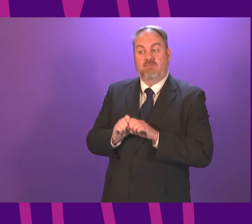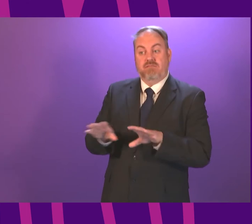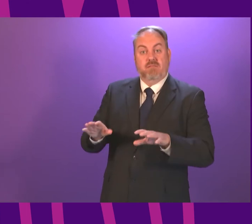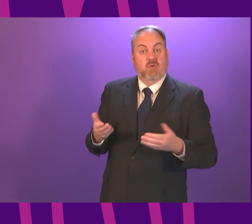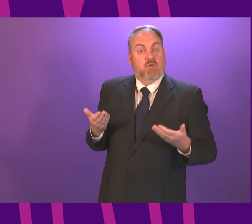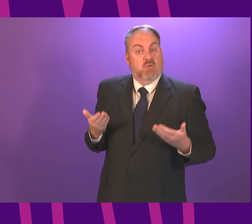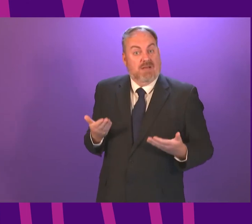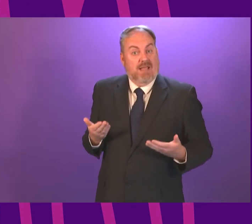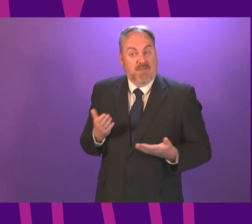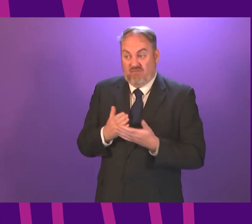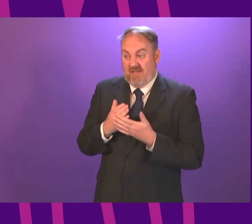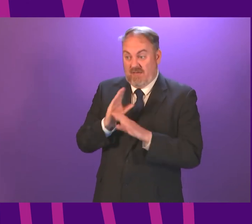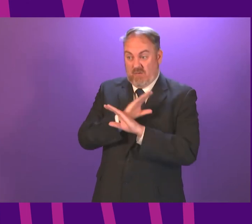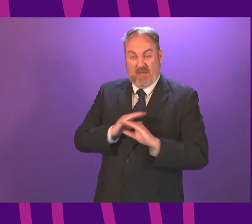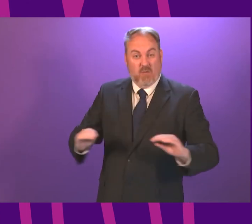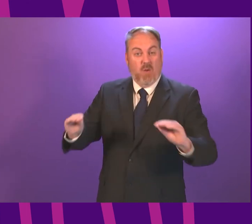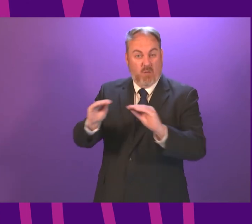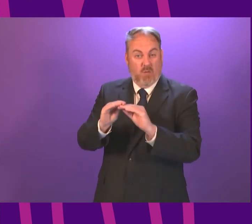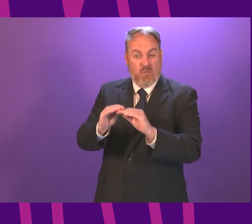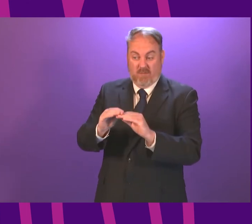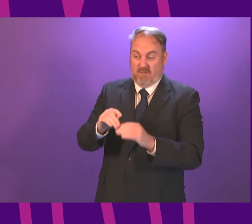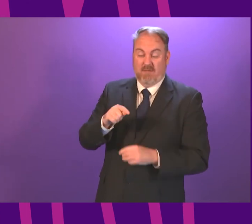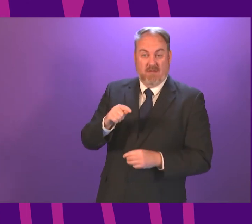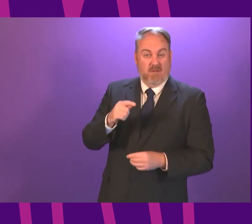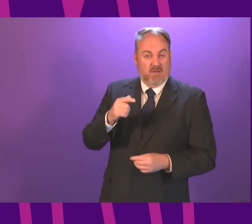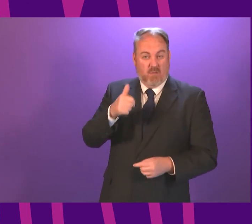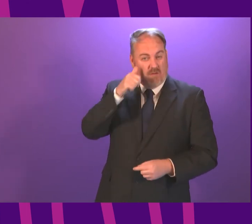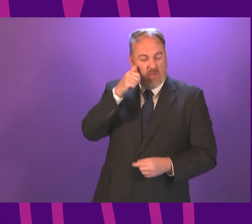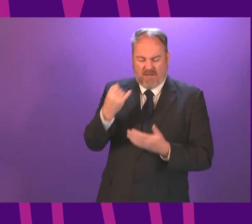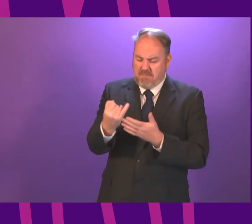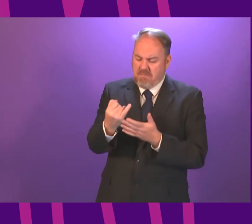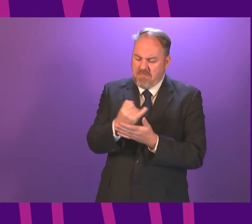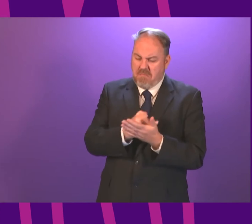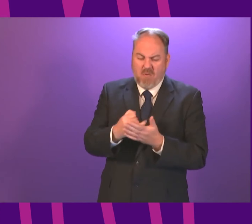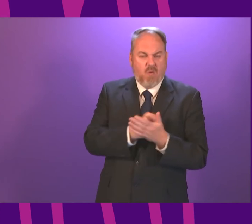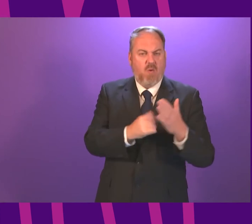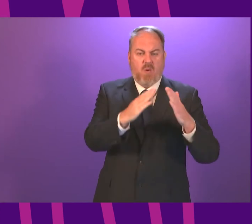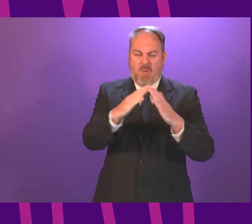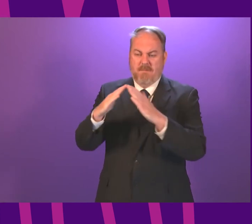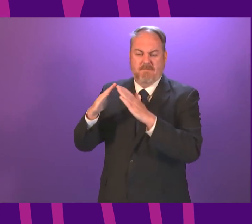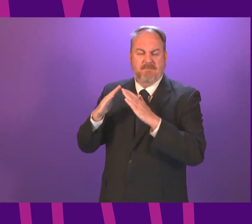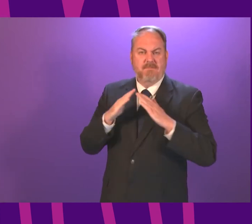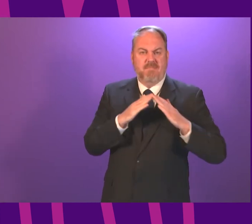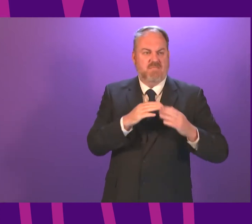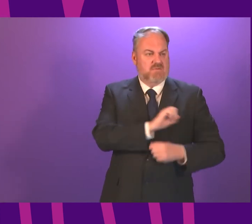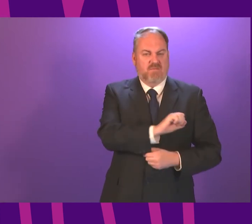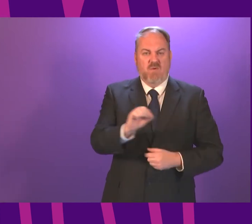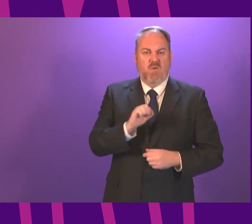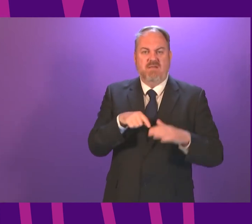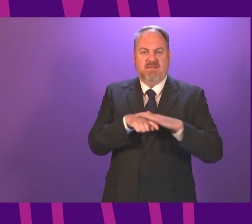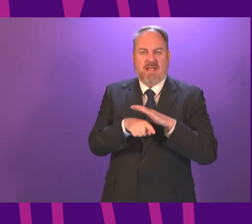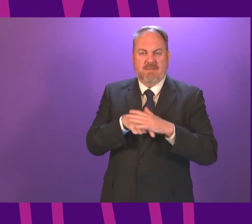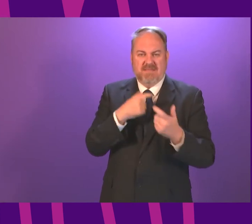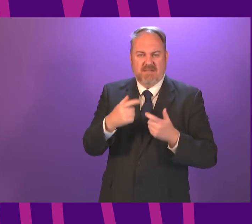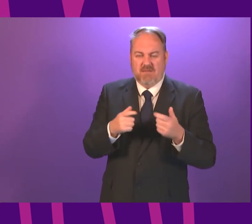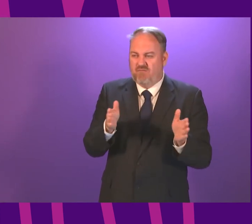everybody here is aware of the concerns being raised about the accommodation for mothers and babies in Glasgow. The campaign says that the